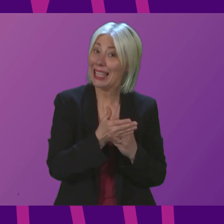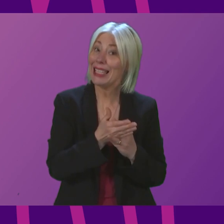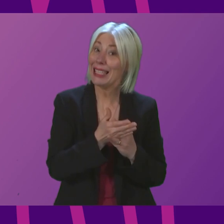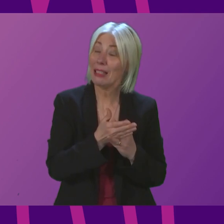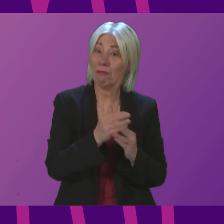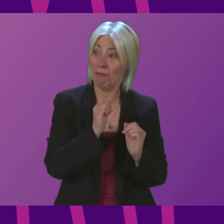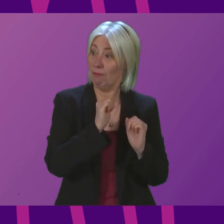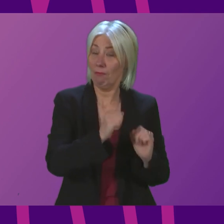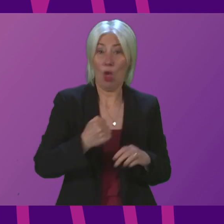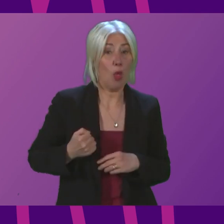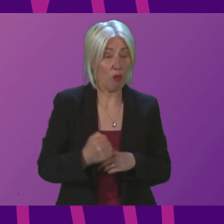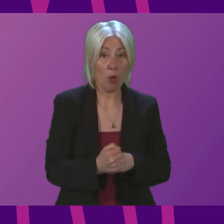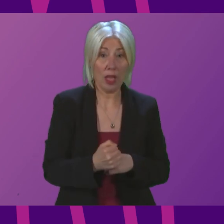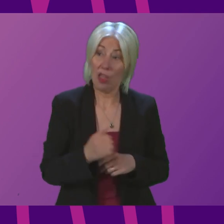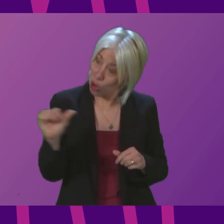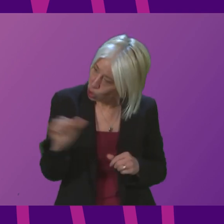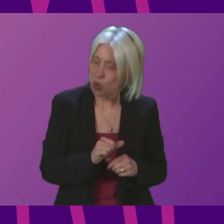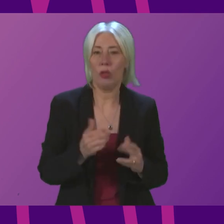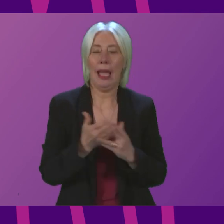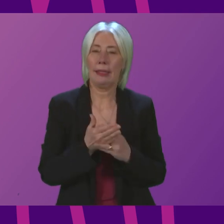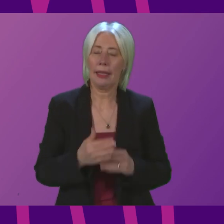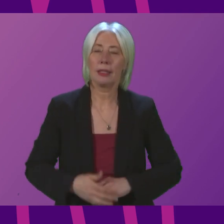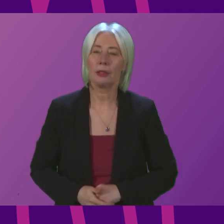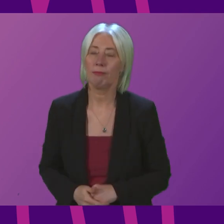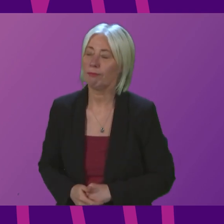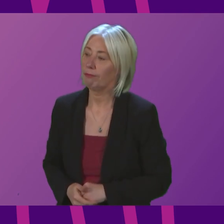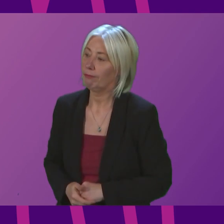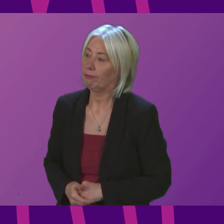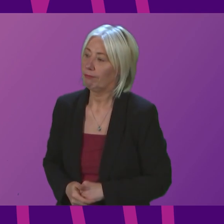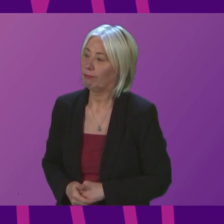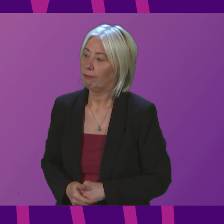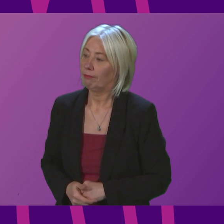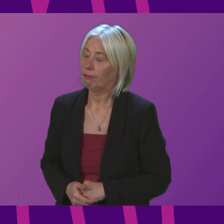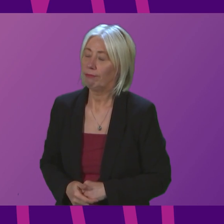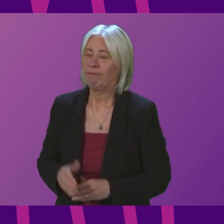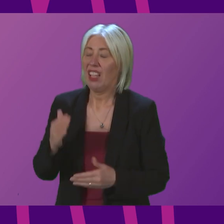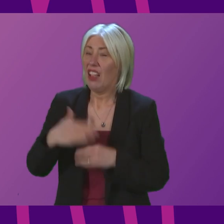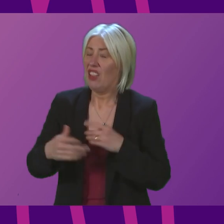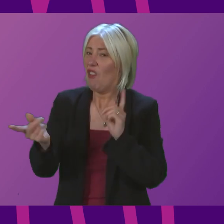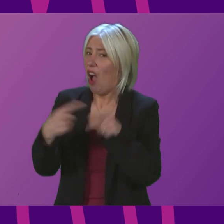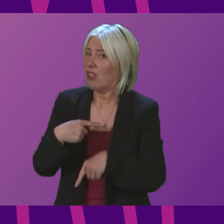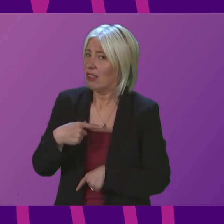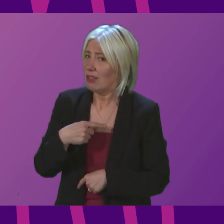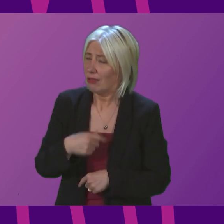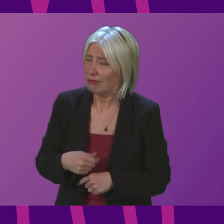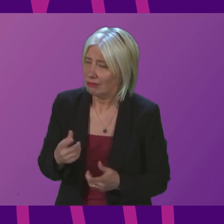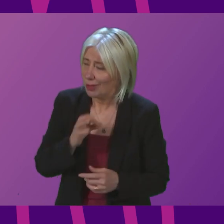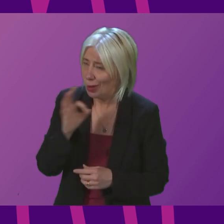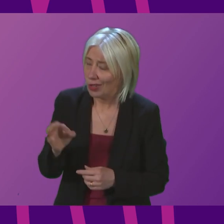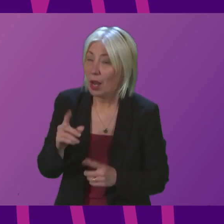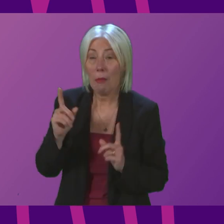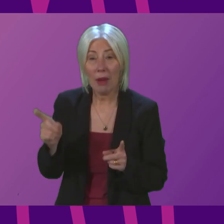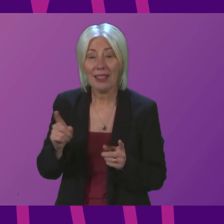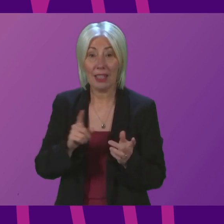type of rail service they should have access to the deputy first minister didn't answer the question unlike the deputy first minister